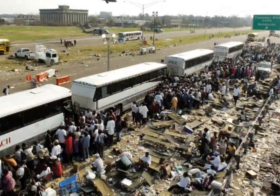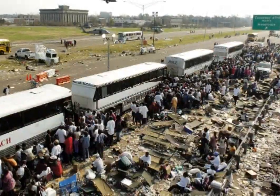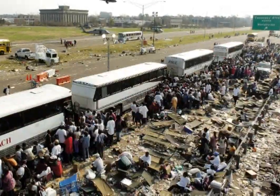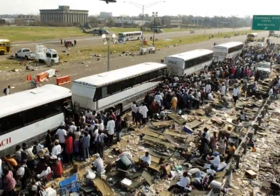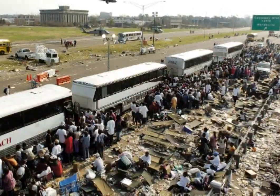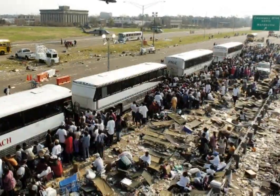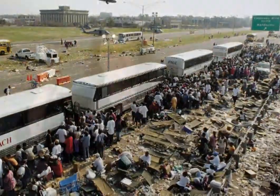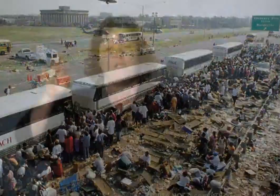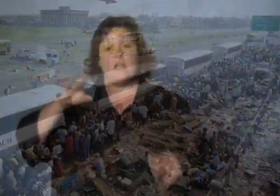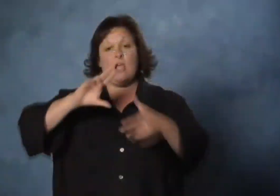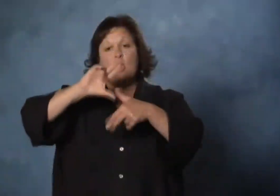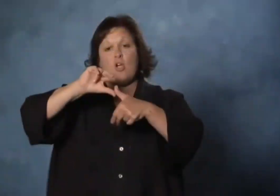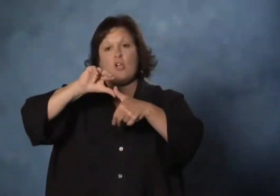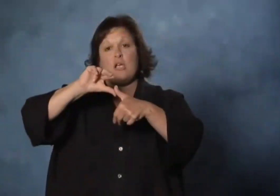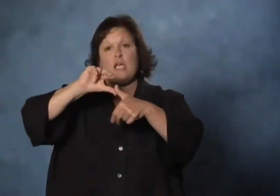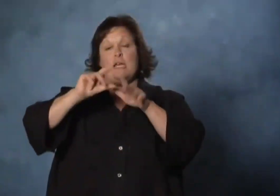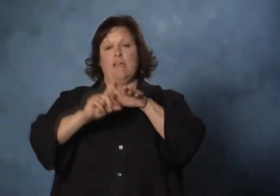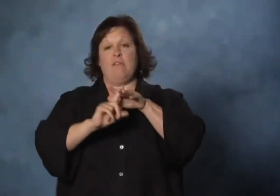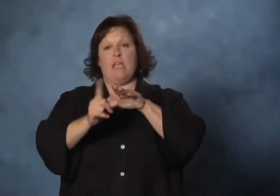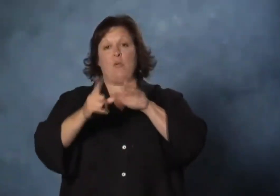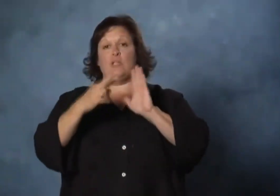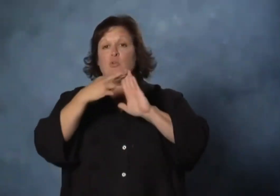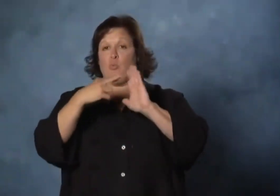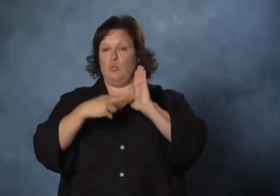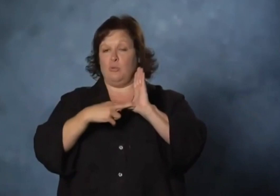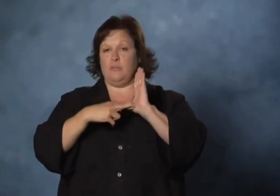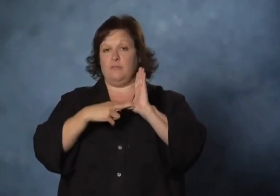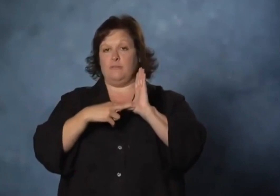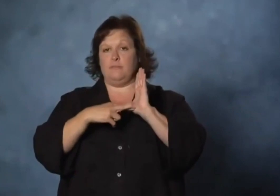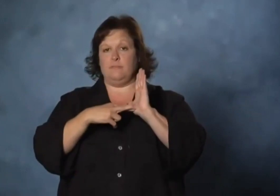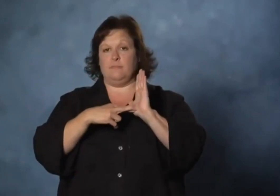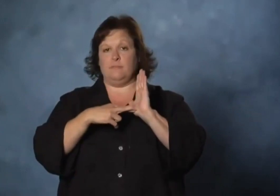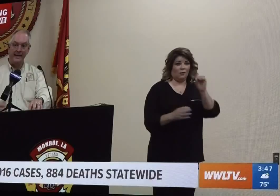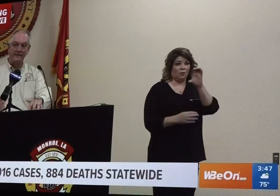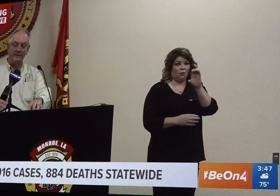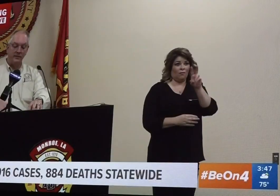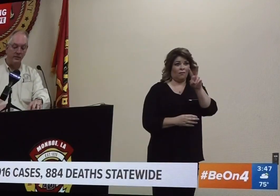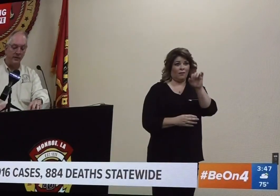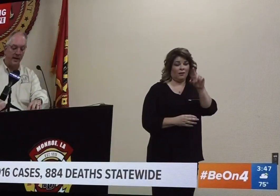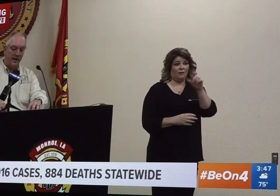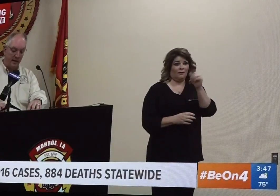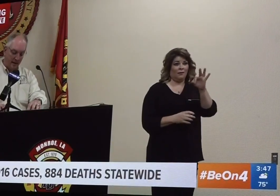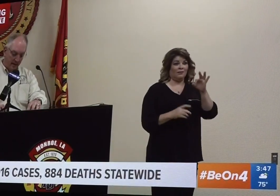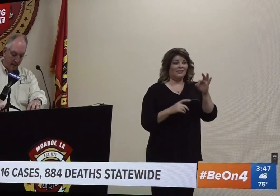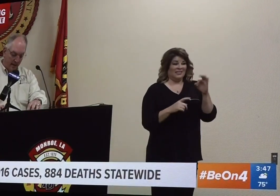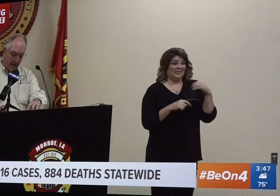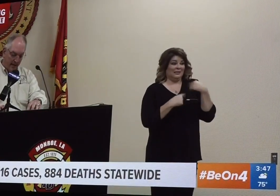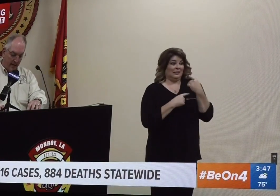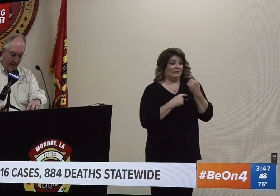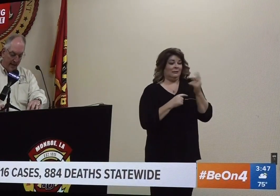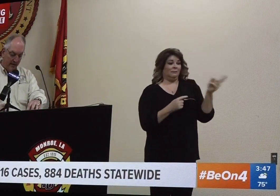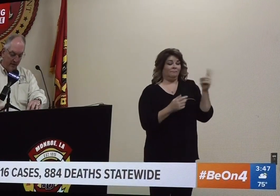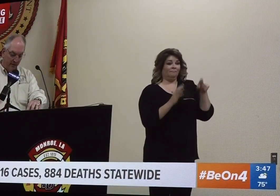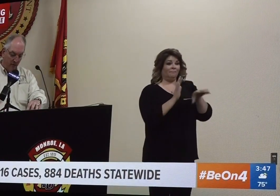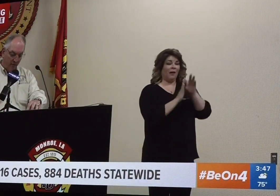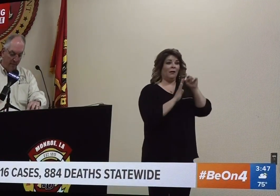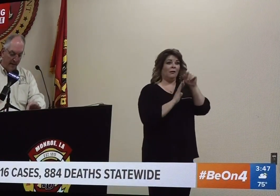another state. Since then Bernias says the Deaf Action Center helped lead the charge to make sure news conferences like the ones we see today include